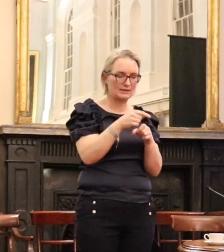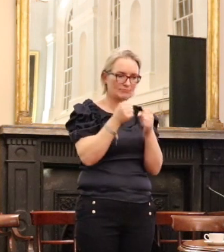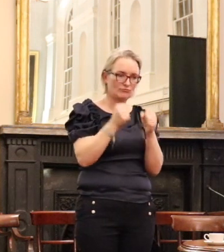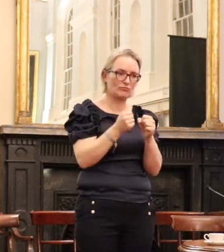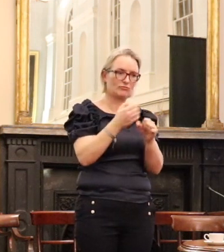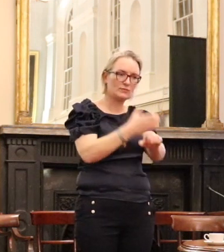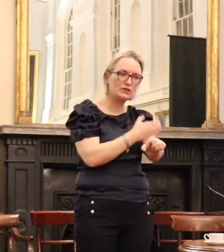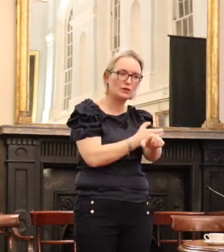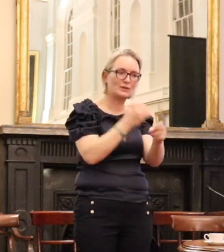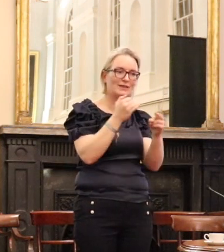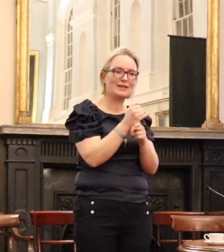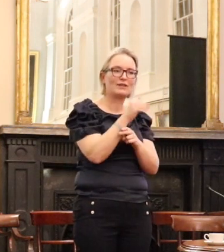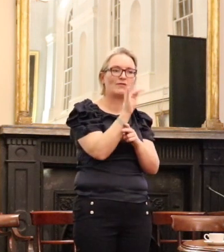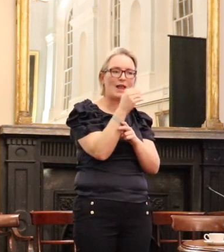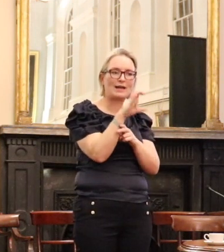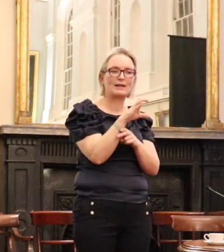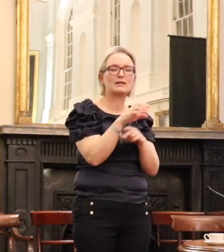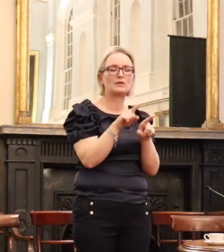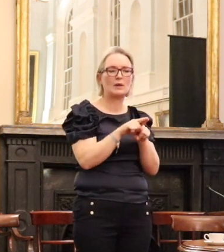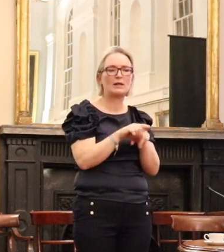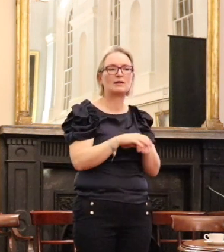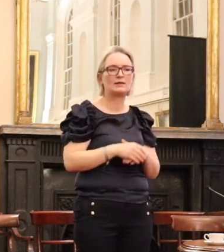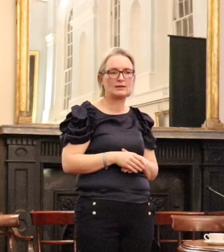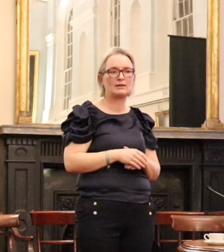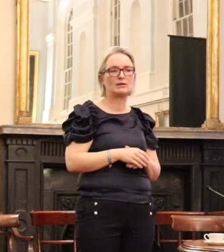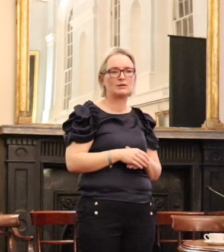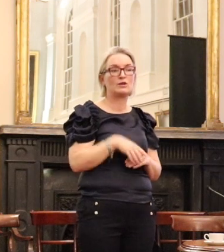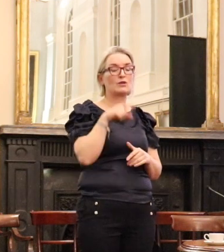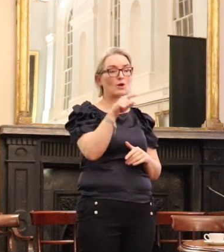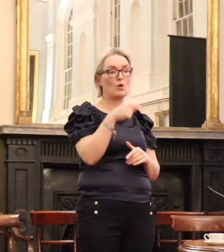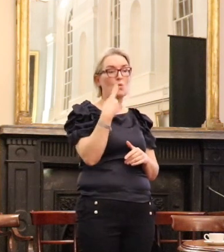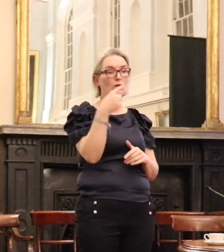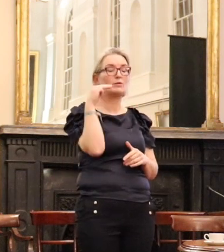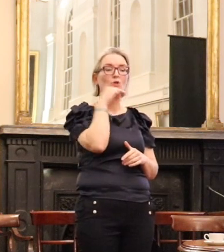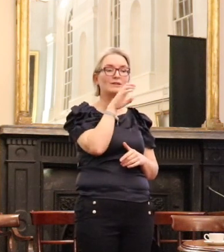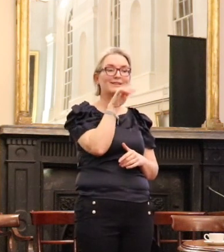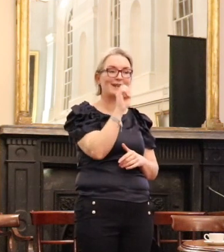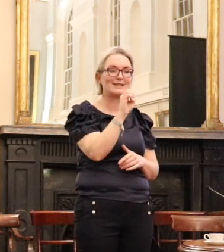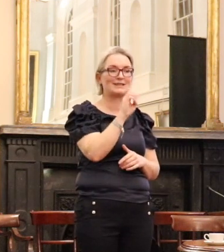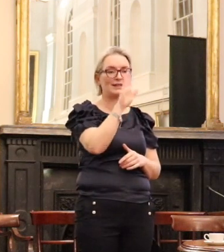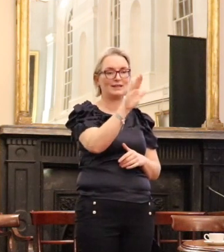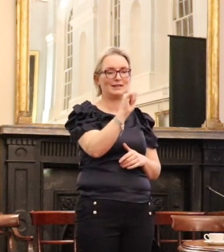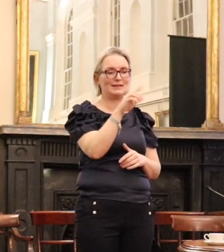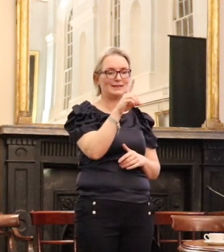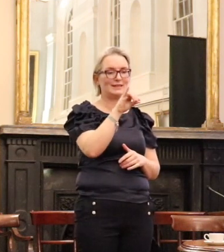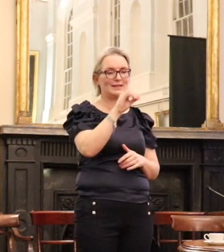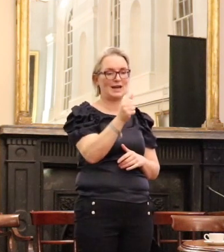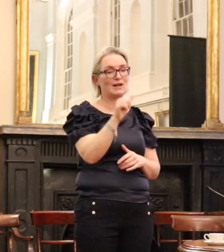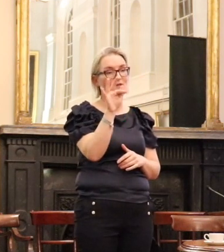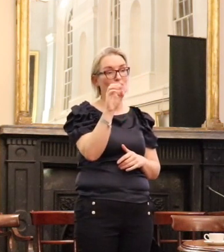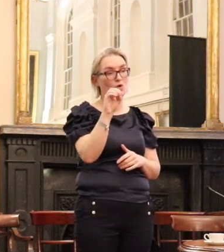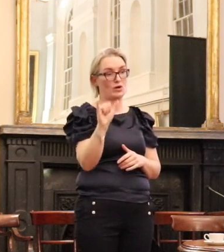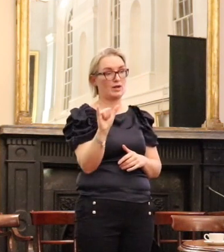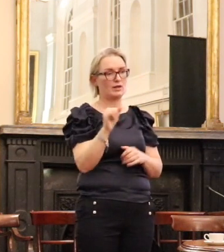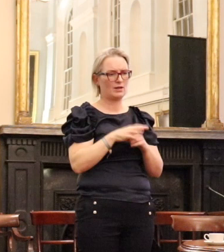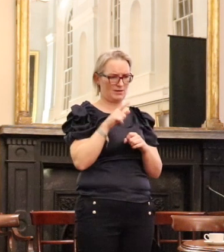That's why the great expression of his support for the Lydia Farrar case, which was a case that Michael